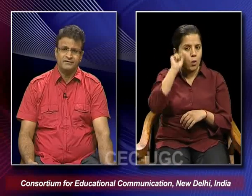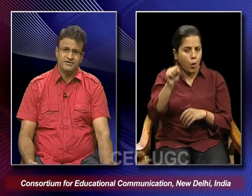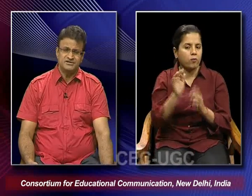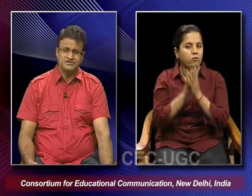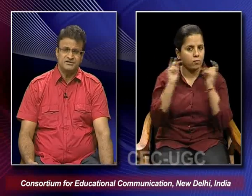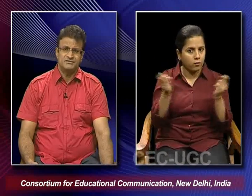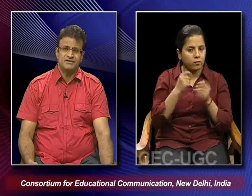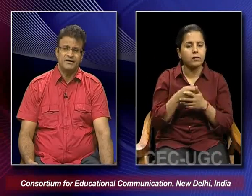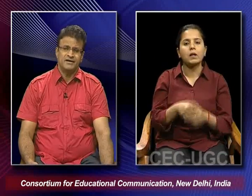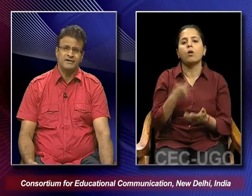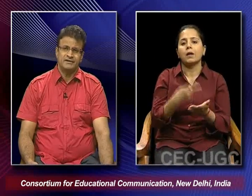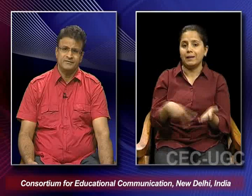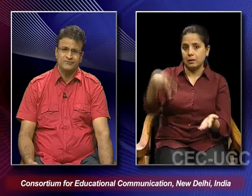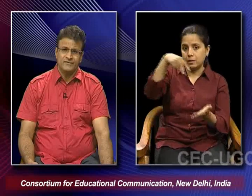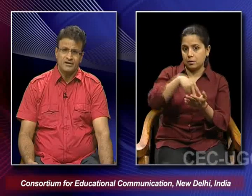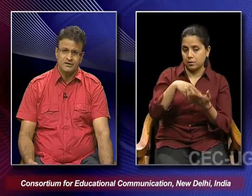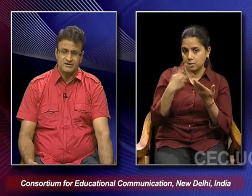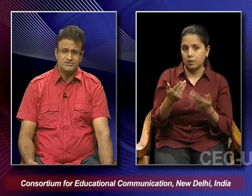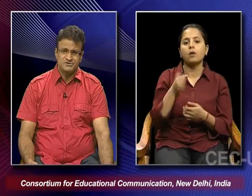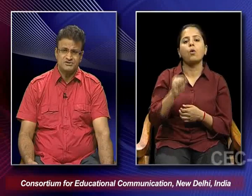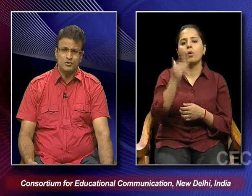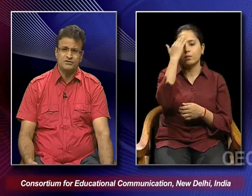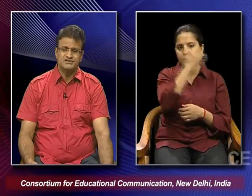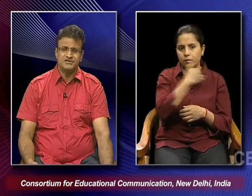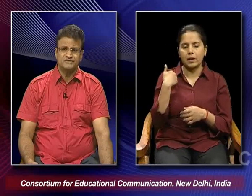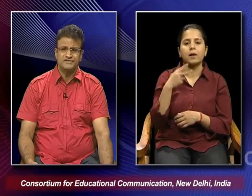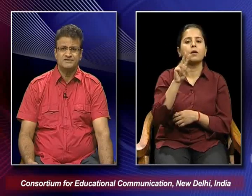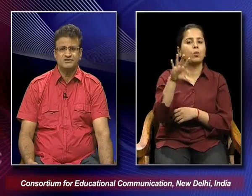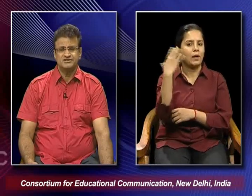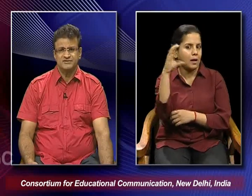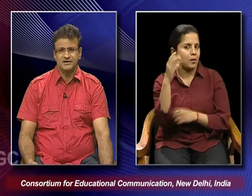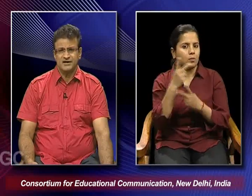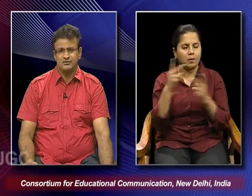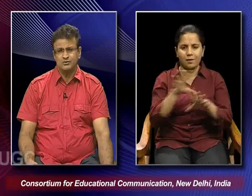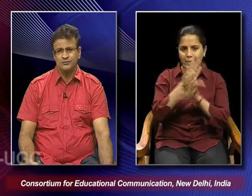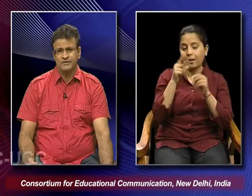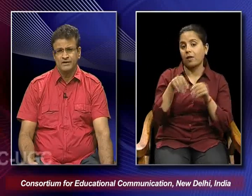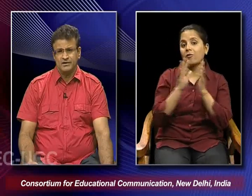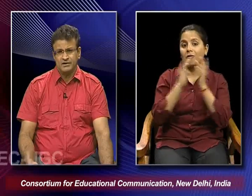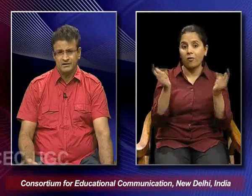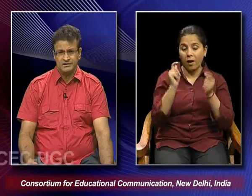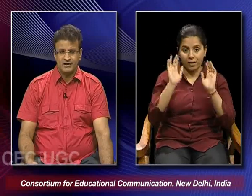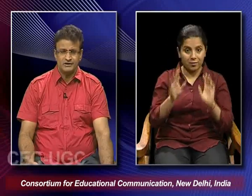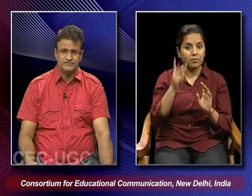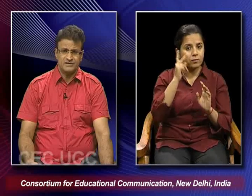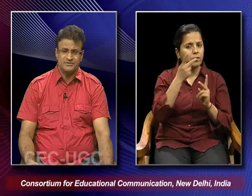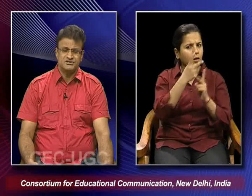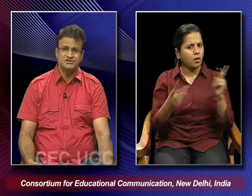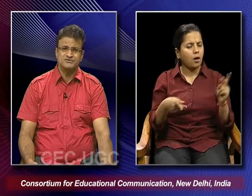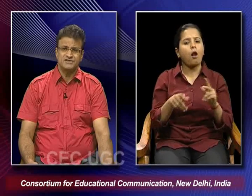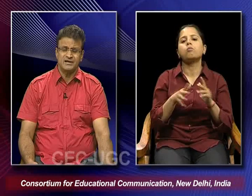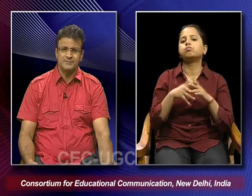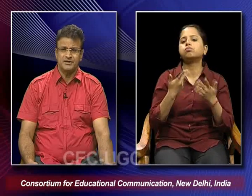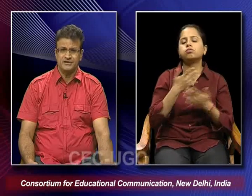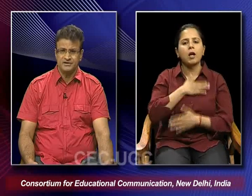Easter and Christmas. So all these kinds of festivals with regard to the kind of celebrations